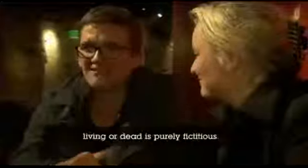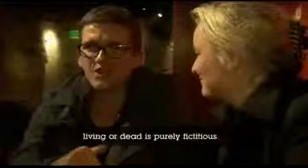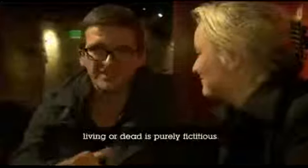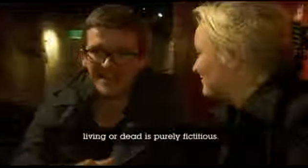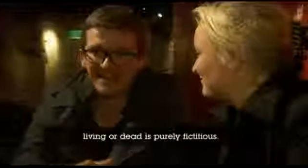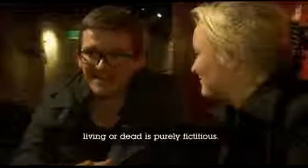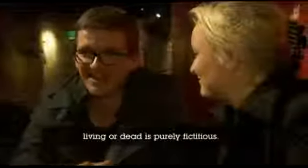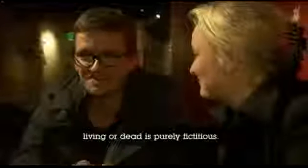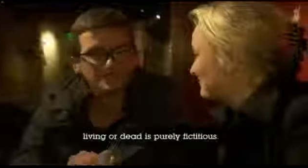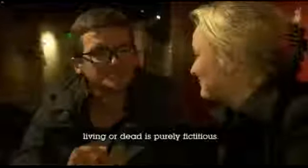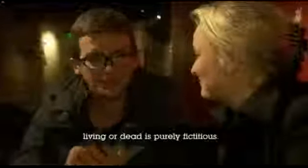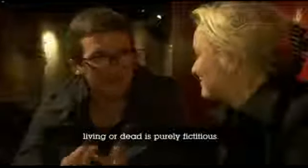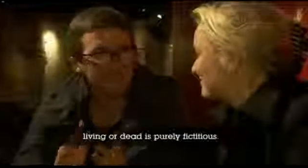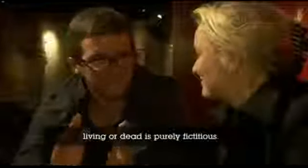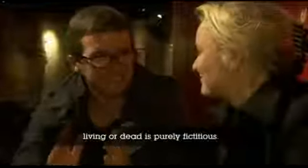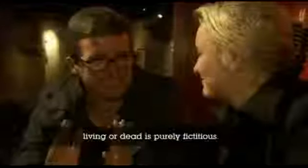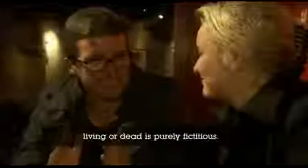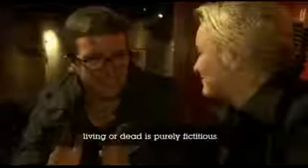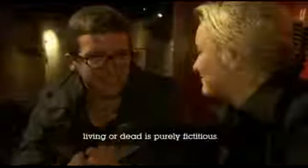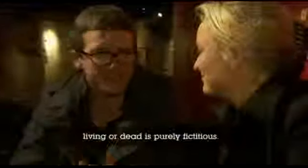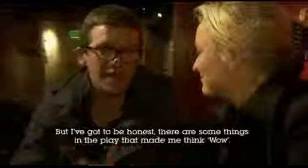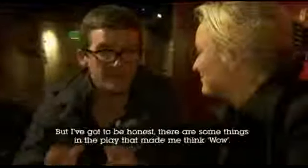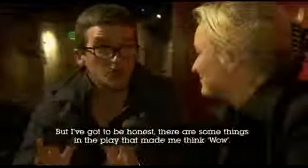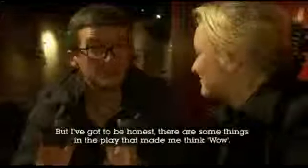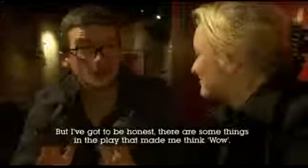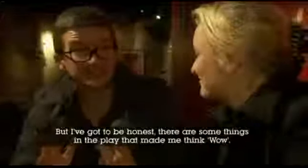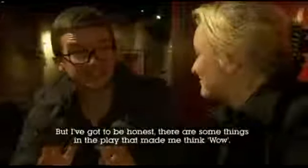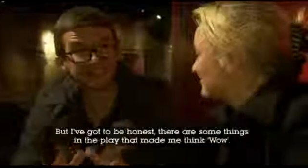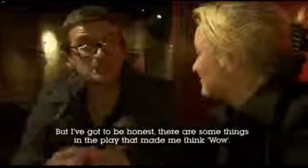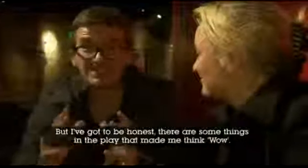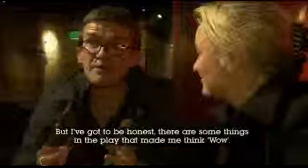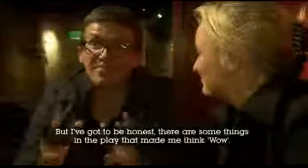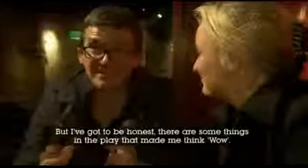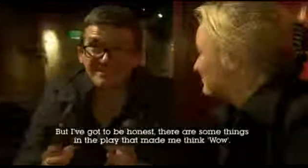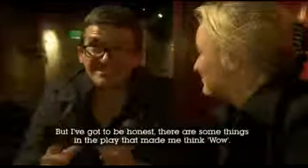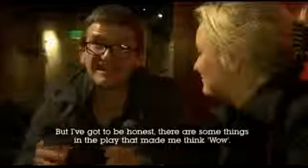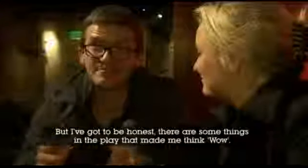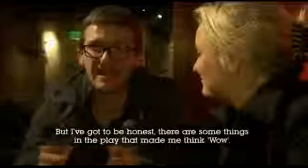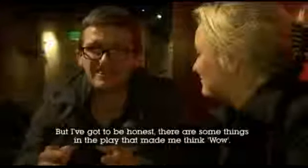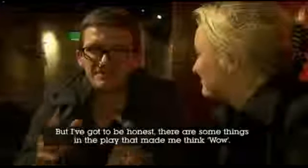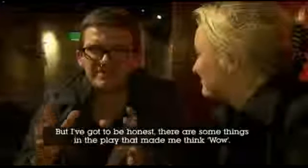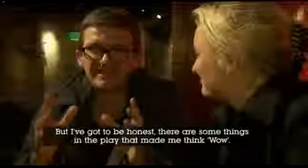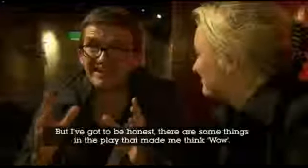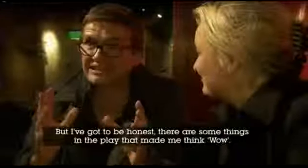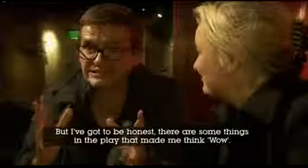living or dead. It's purely fiction. But I've got to be honest, there were some things in the play that made me think